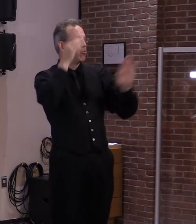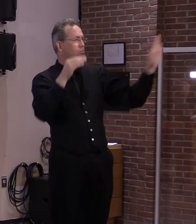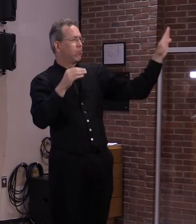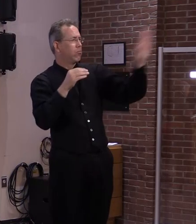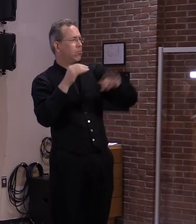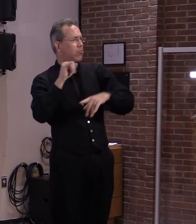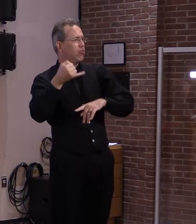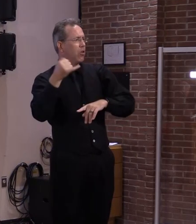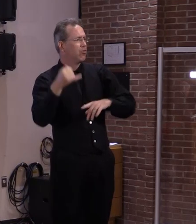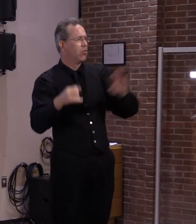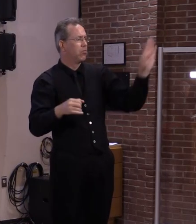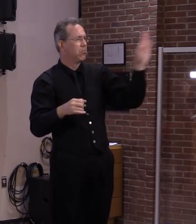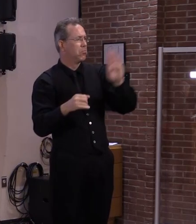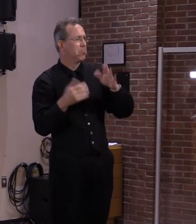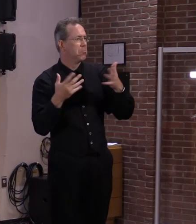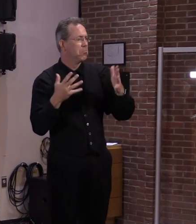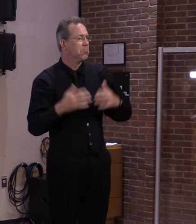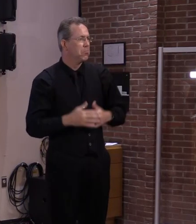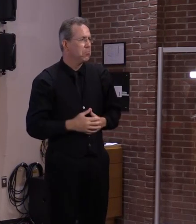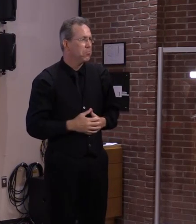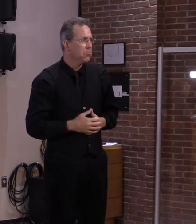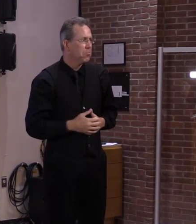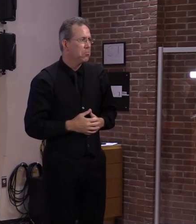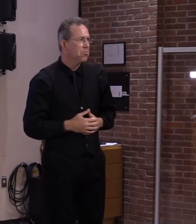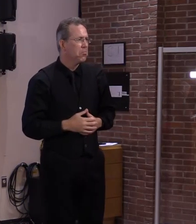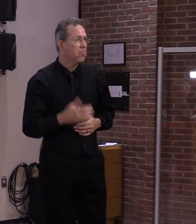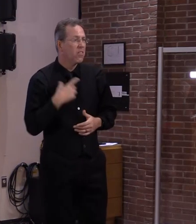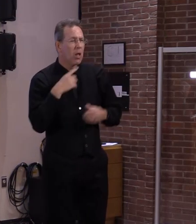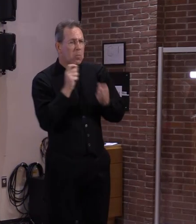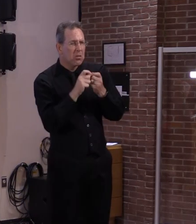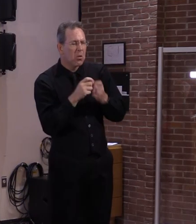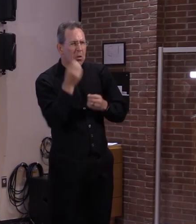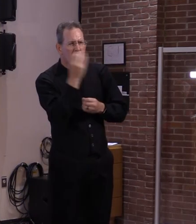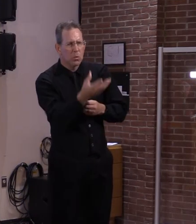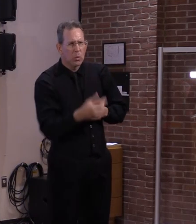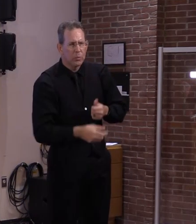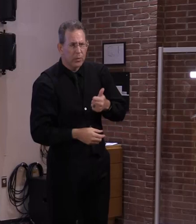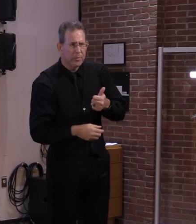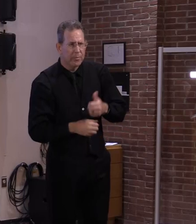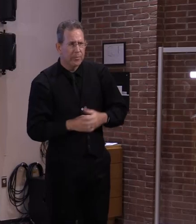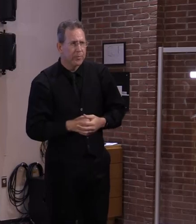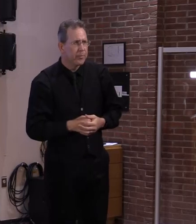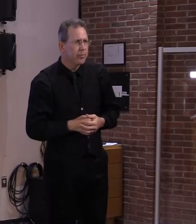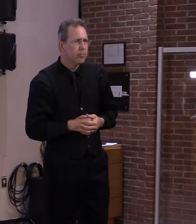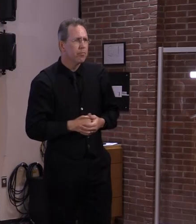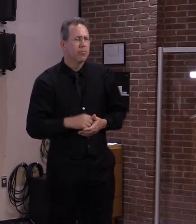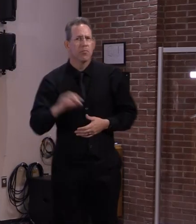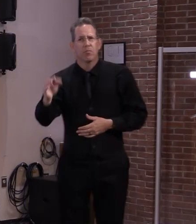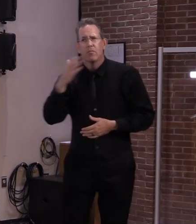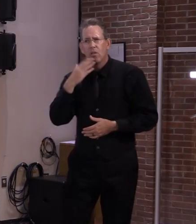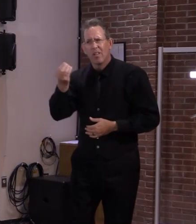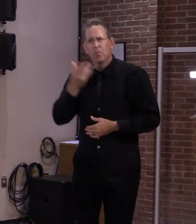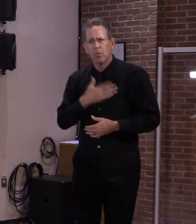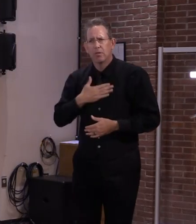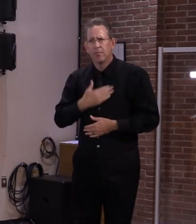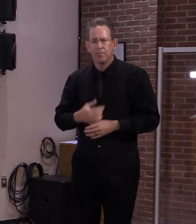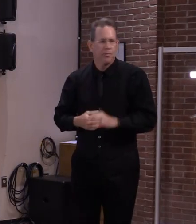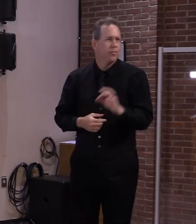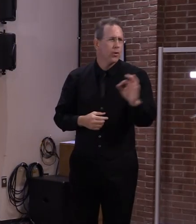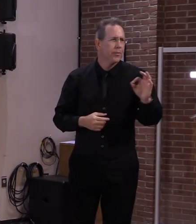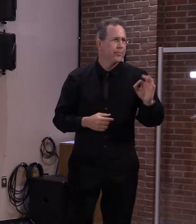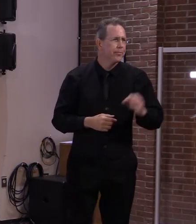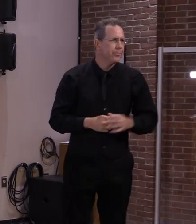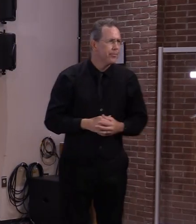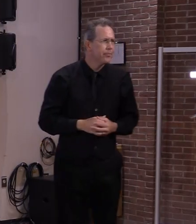but i'll get back to you tom on it okay thank you i appreciate that uh one other question